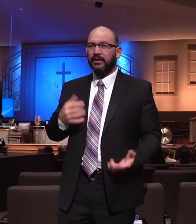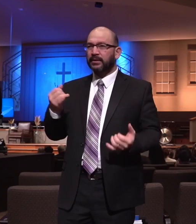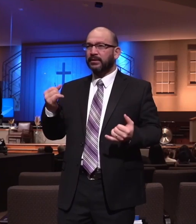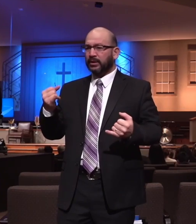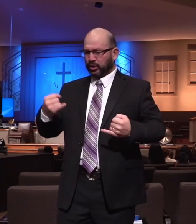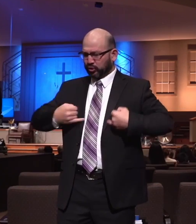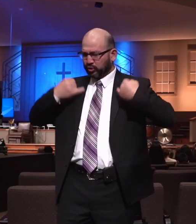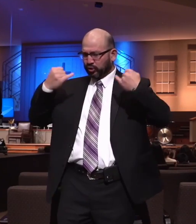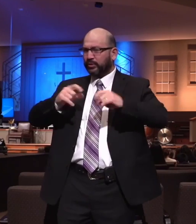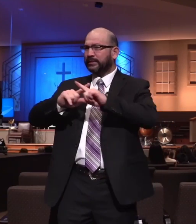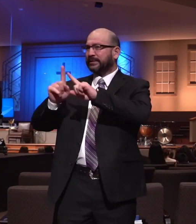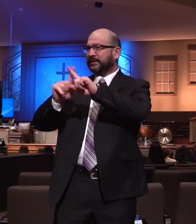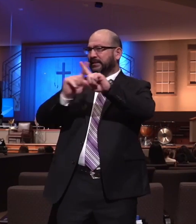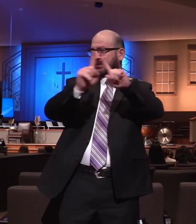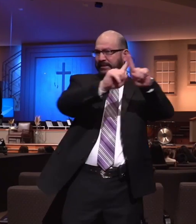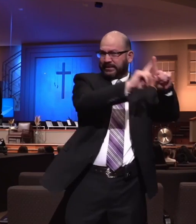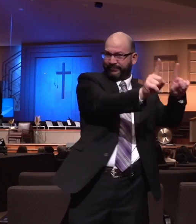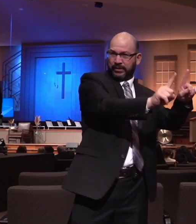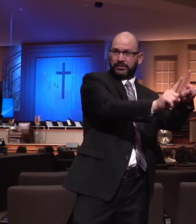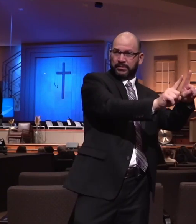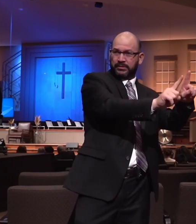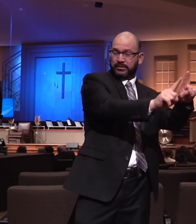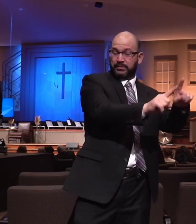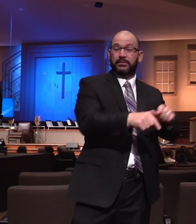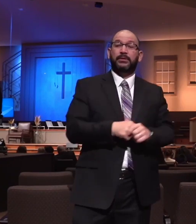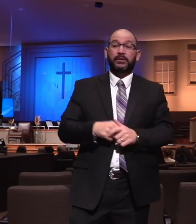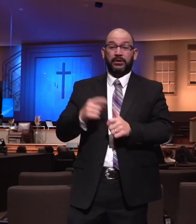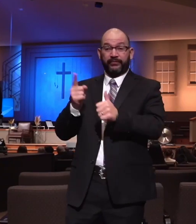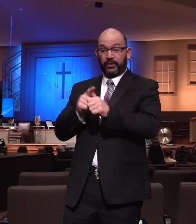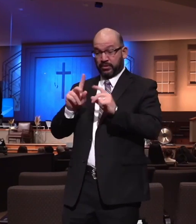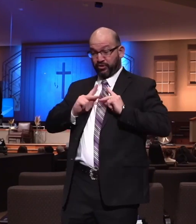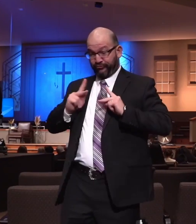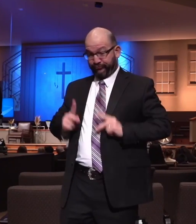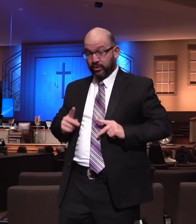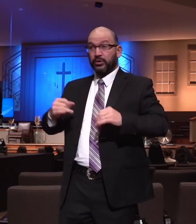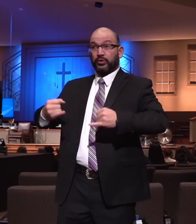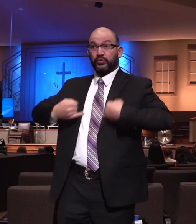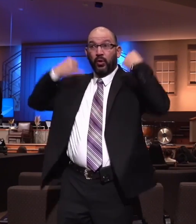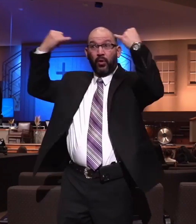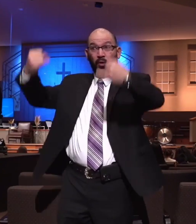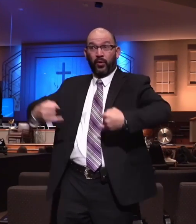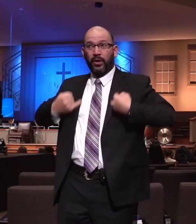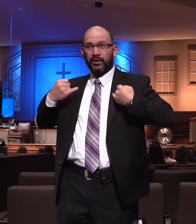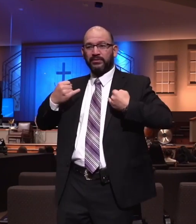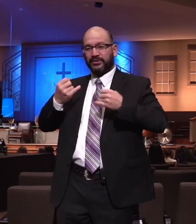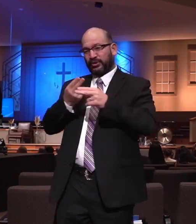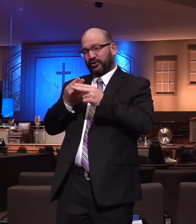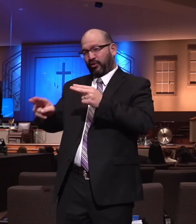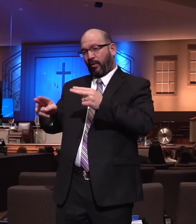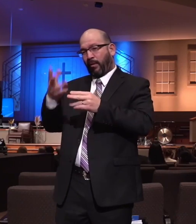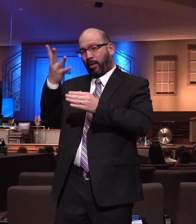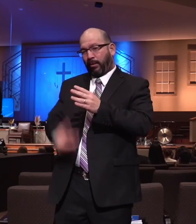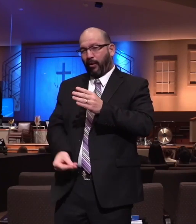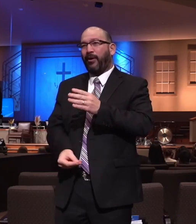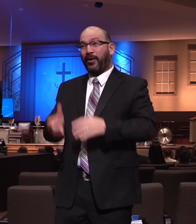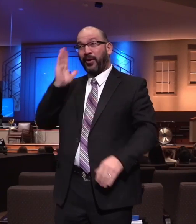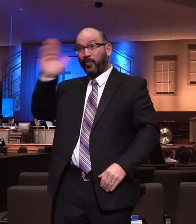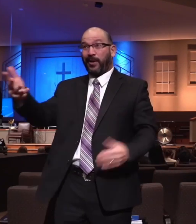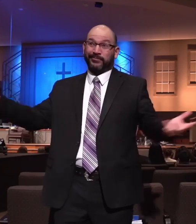rejoicing? Do you understand that, first of all, physical rejoicing is temporal? Physical rejoicing is